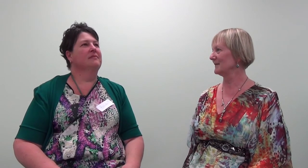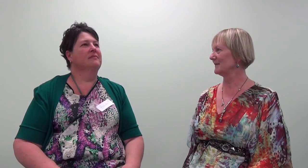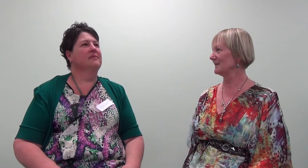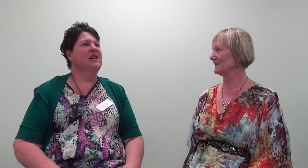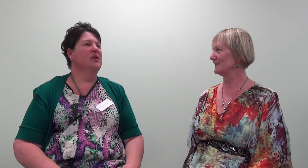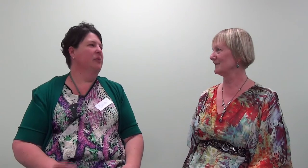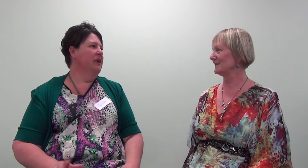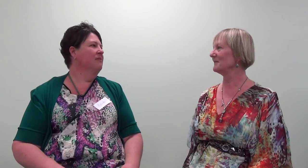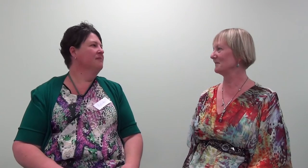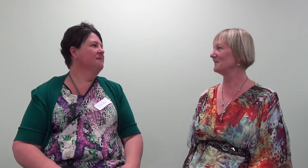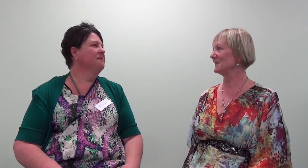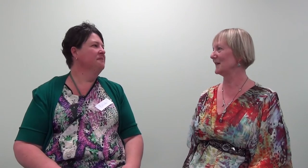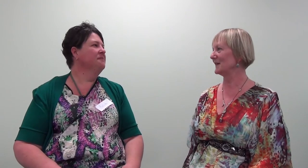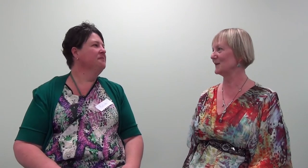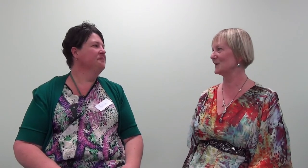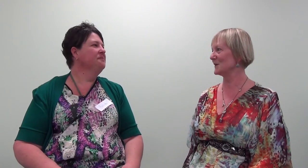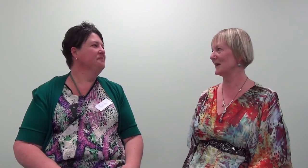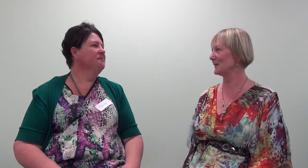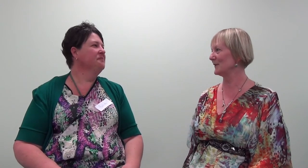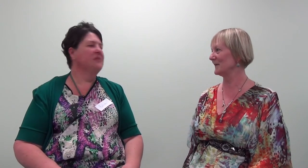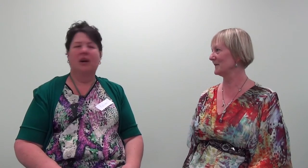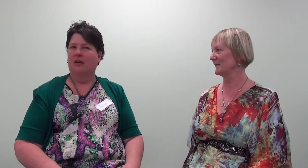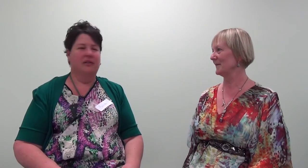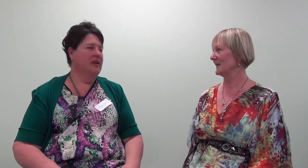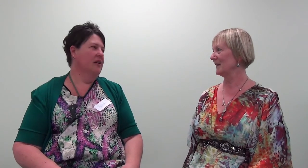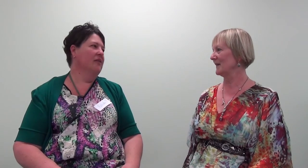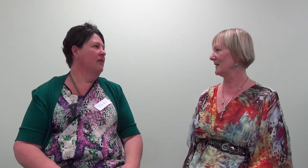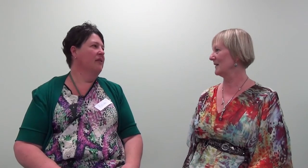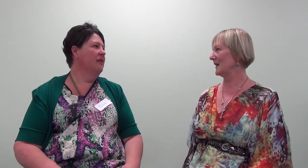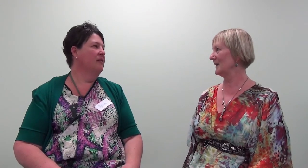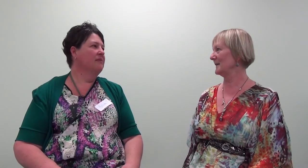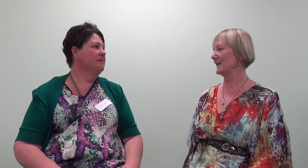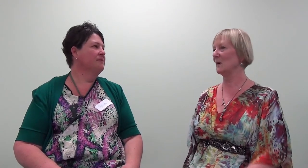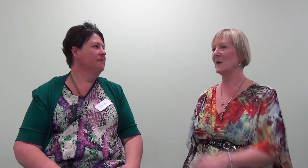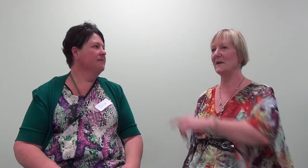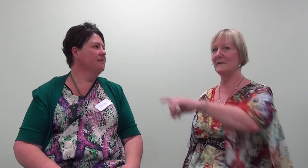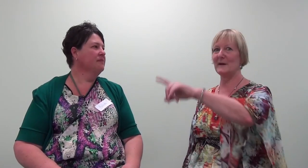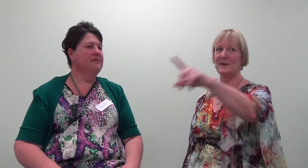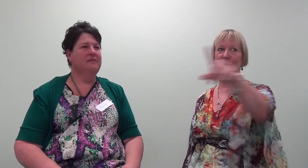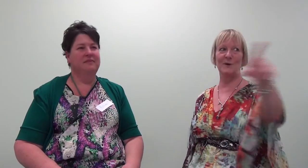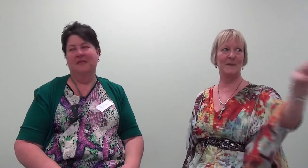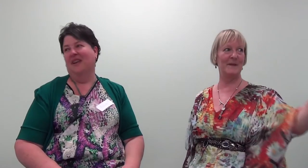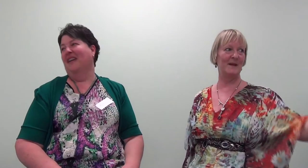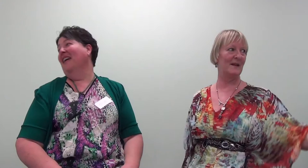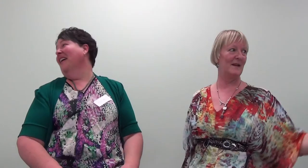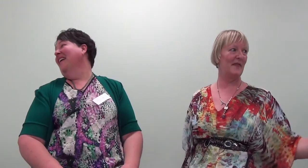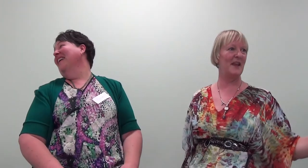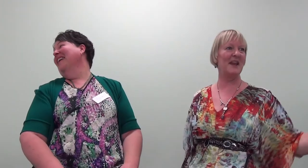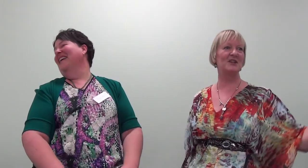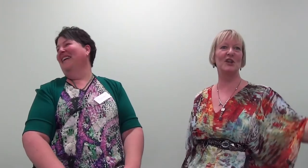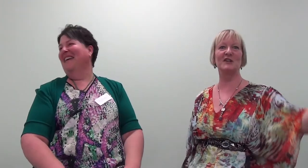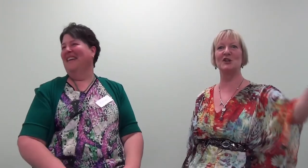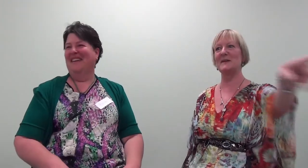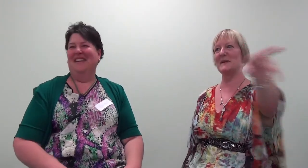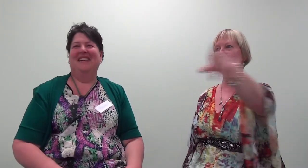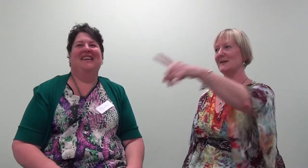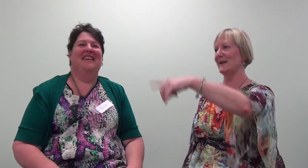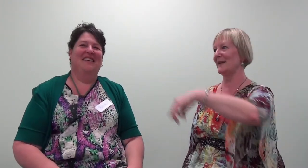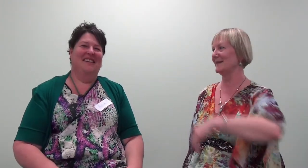a little bit not so much no no look at everyone in the room they're judging me say that